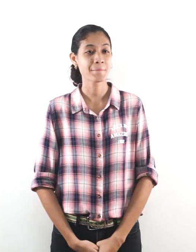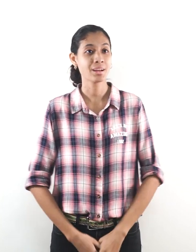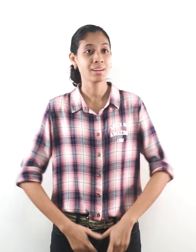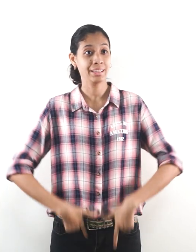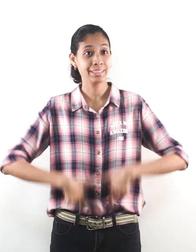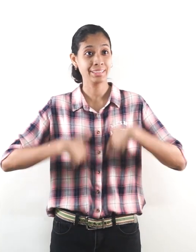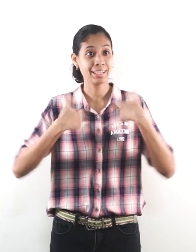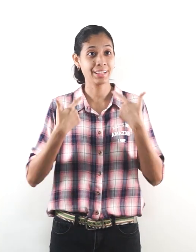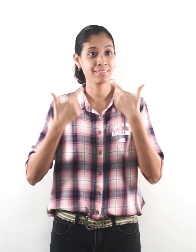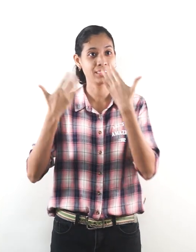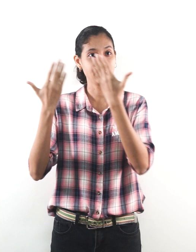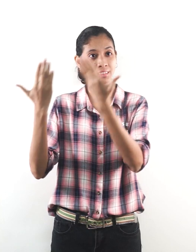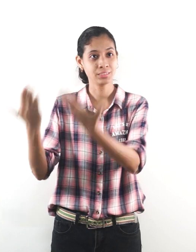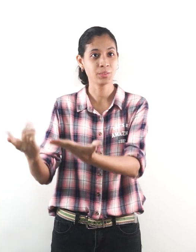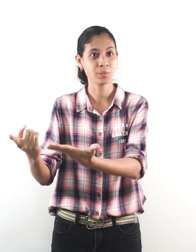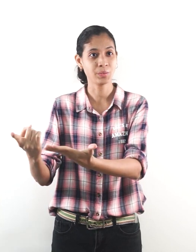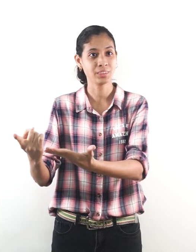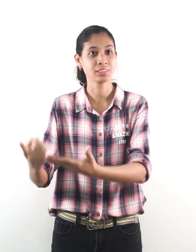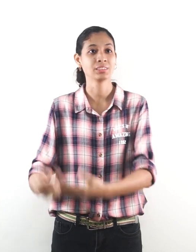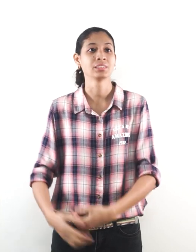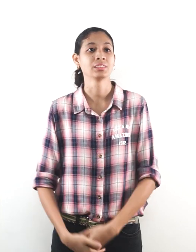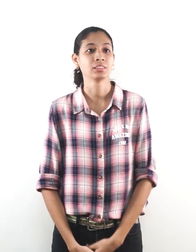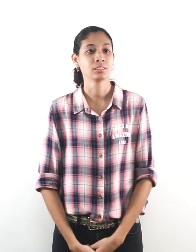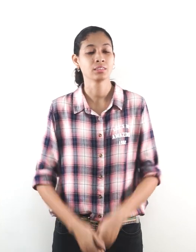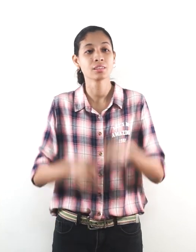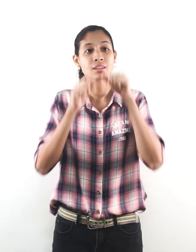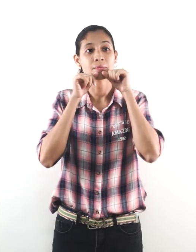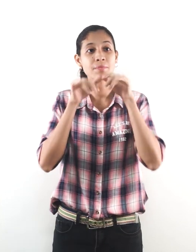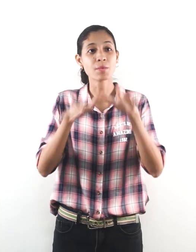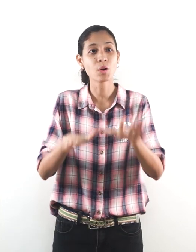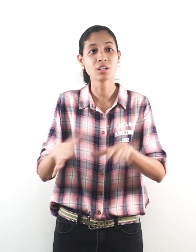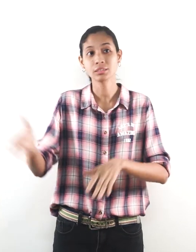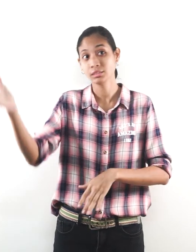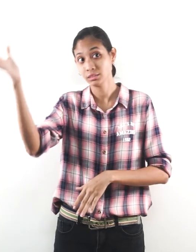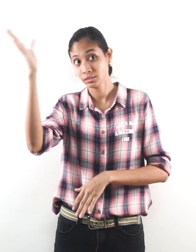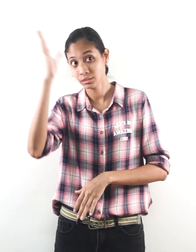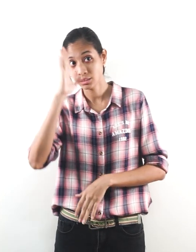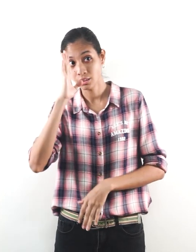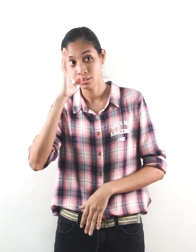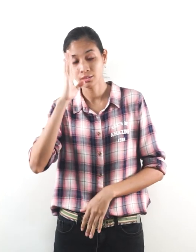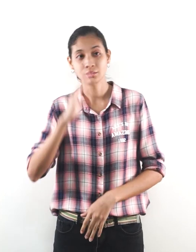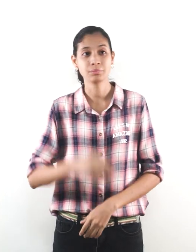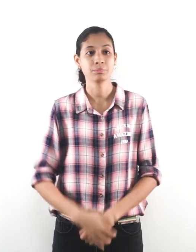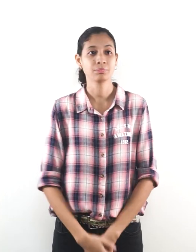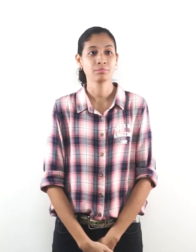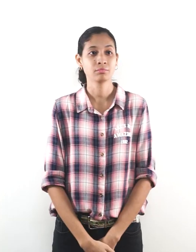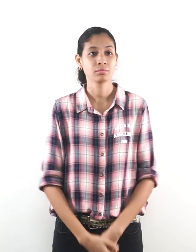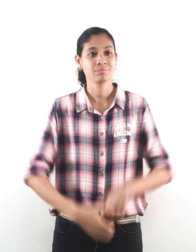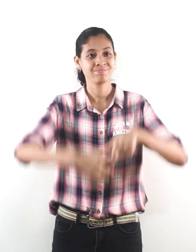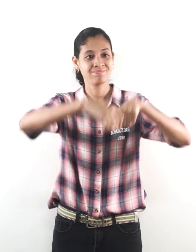Life to give you, Blessings from God, Tear Apart,